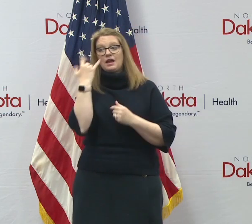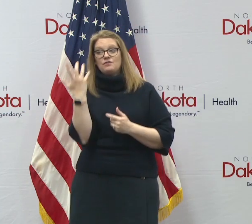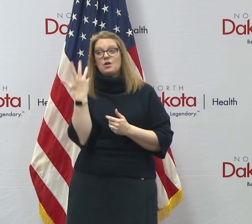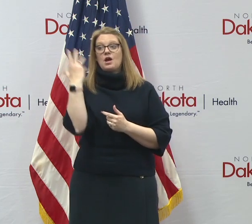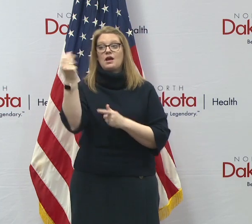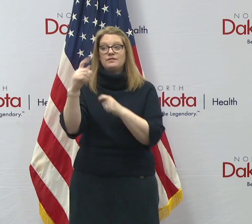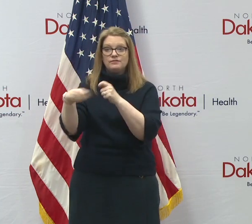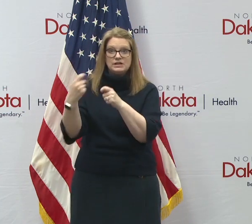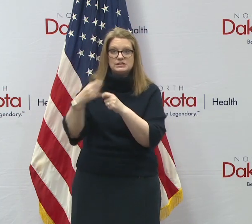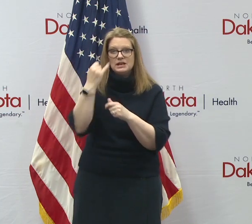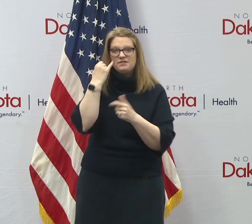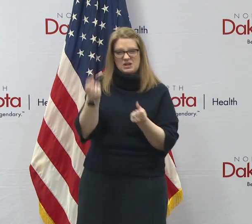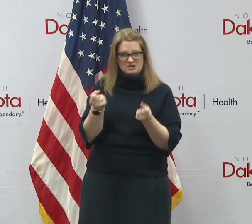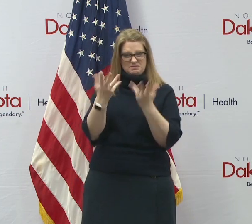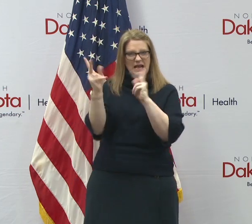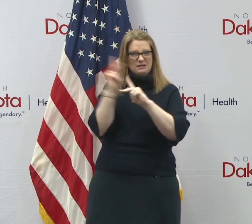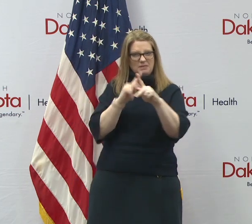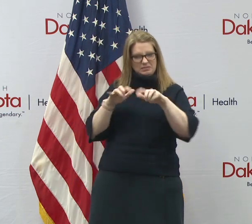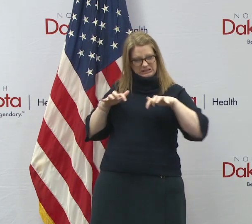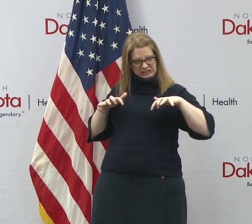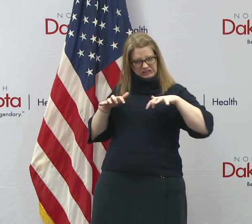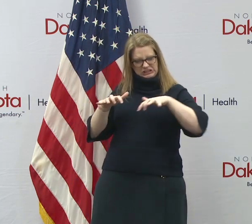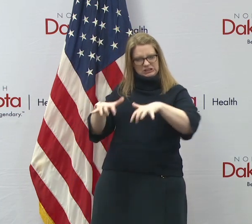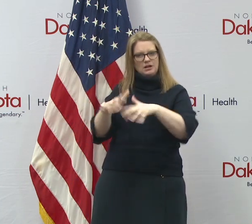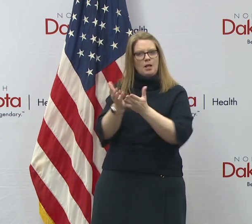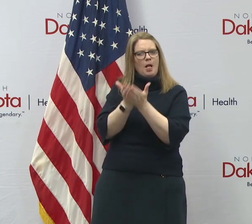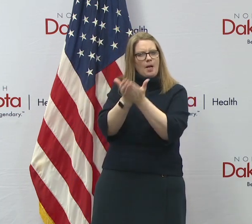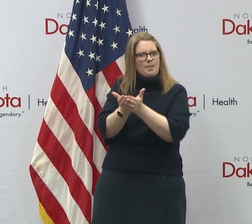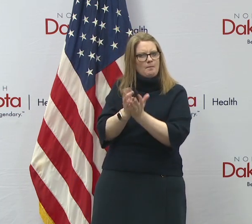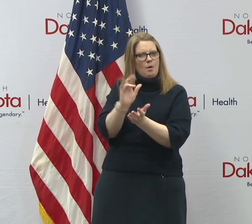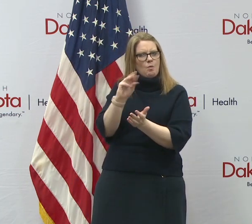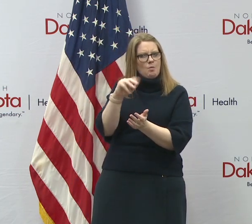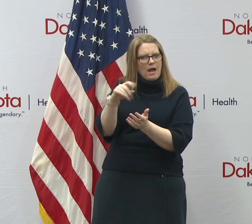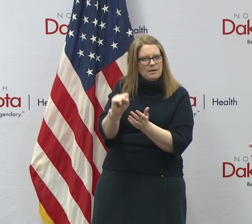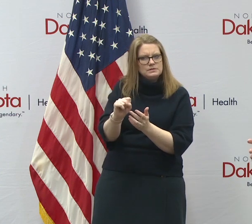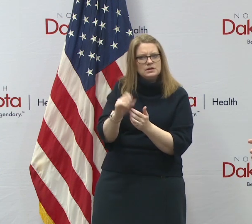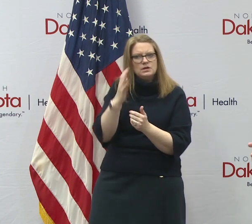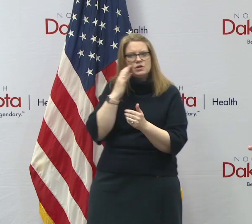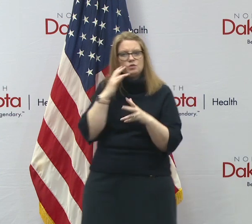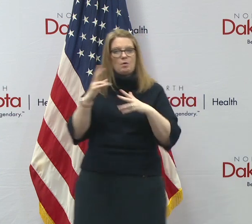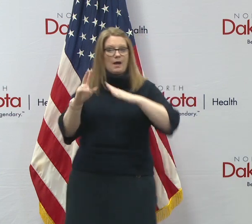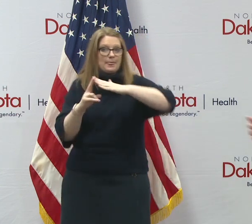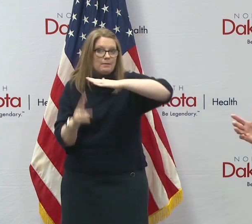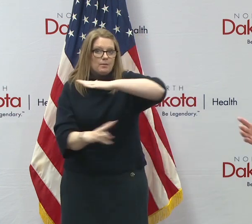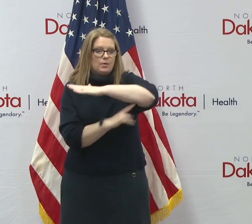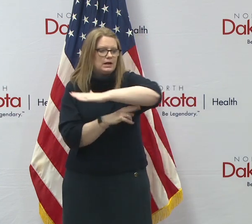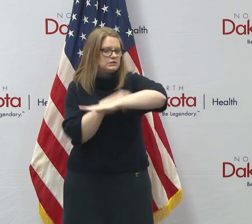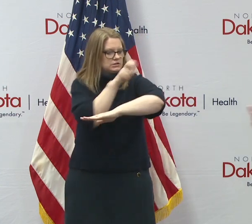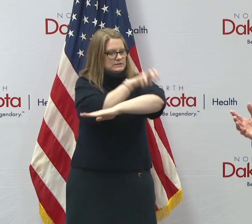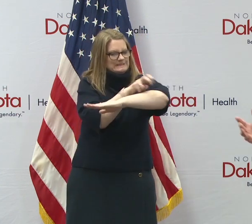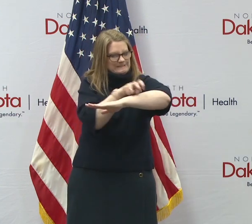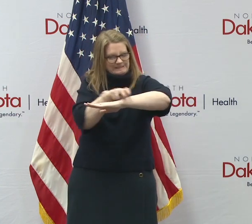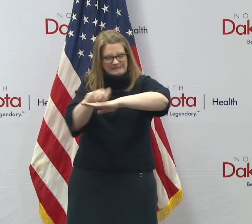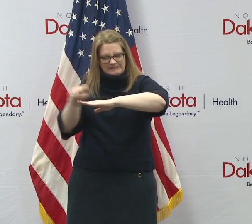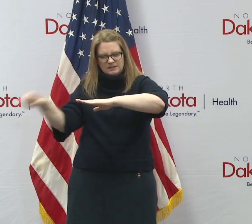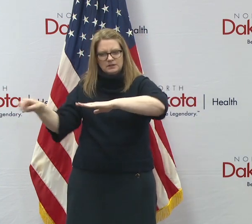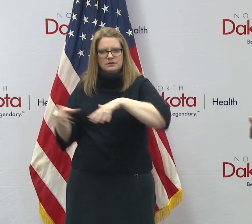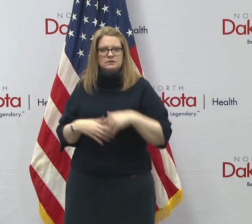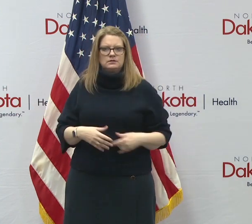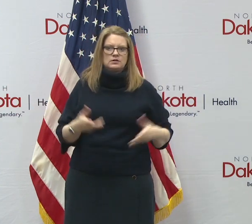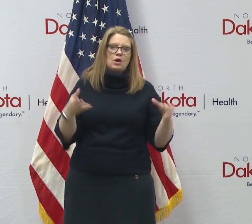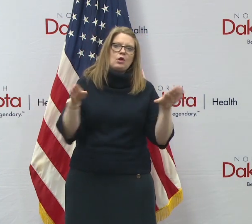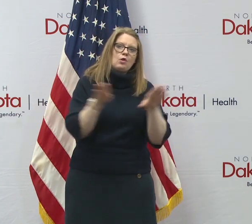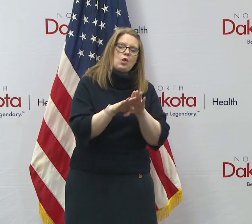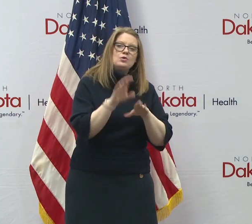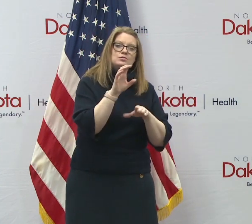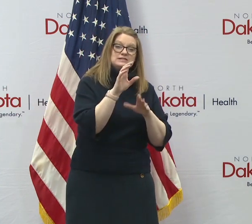crowds on boat ramps or, uh, people standing too close together on fishing, on fishing bridges, instead of closing the whole season for the whole state, we'll close